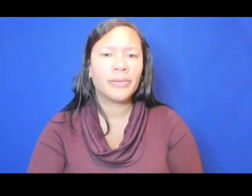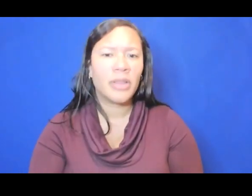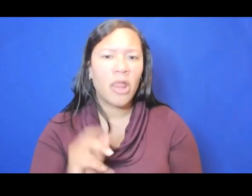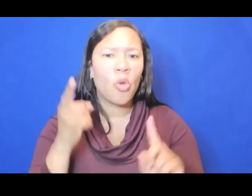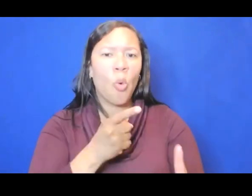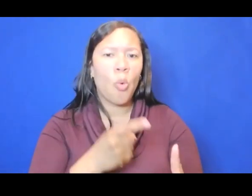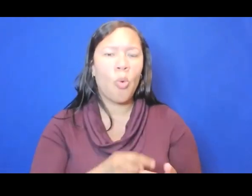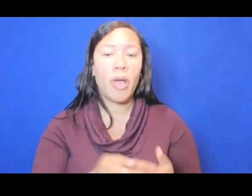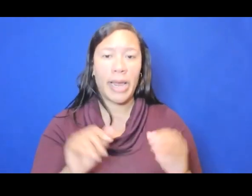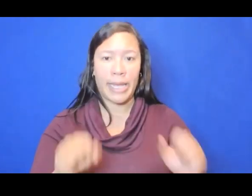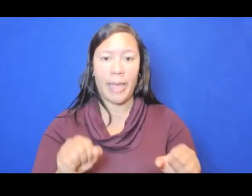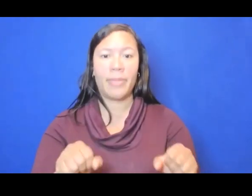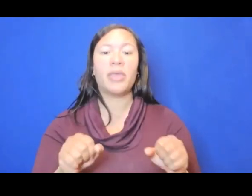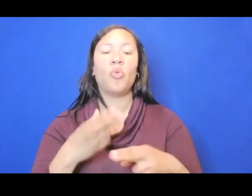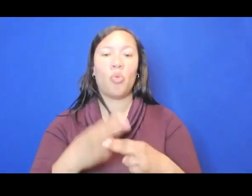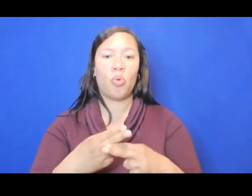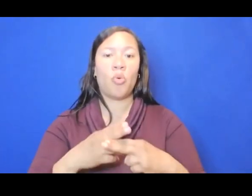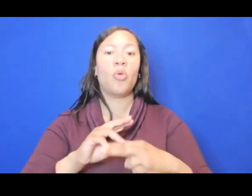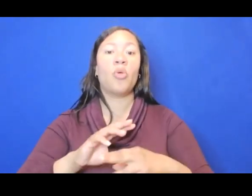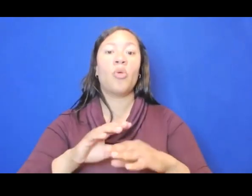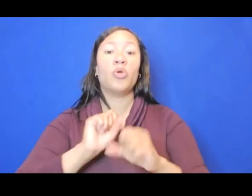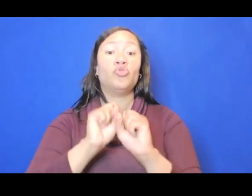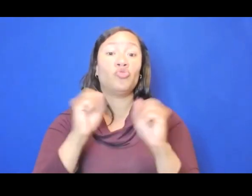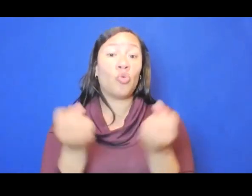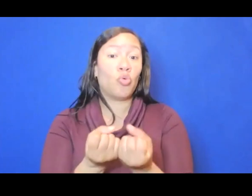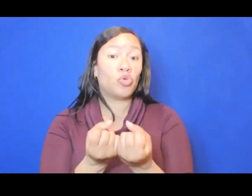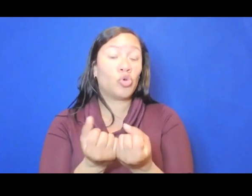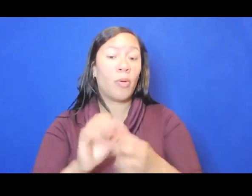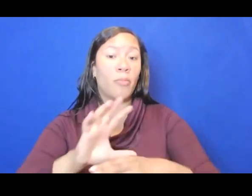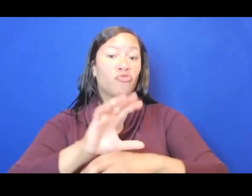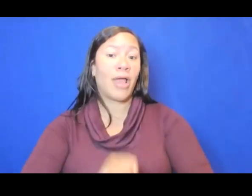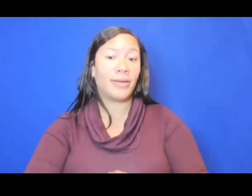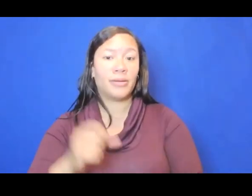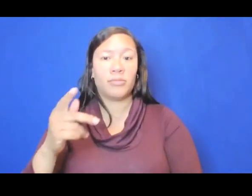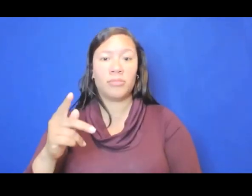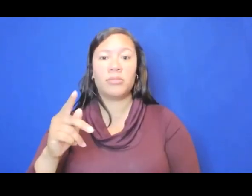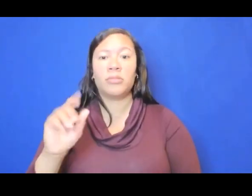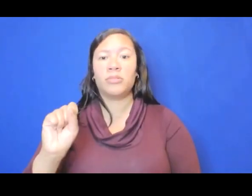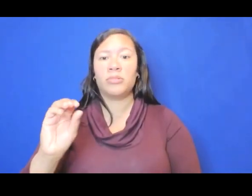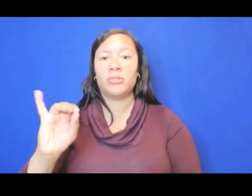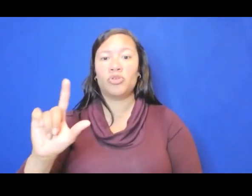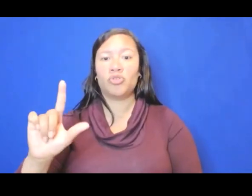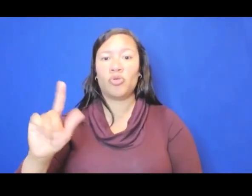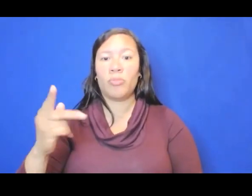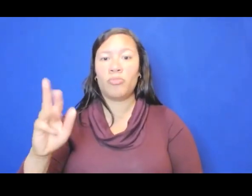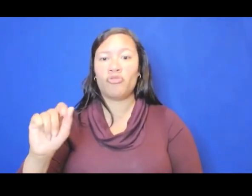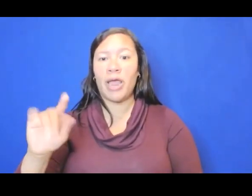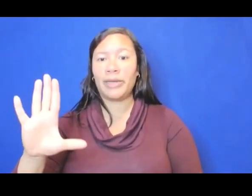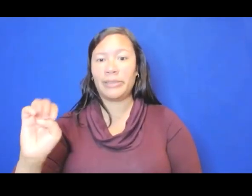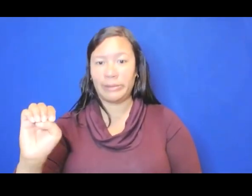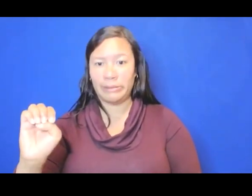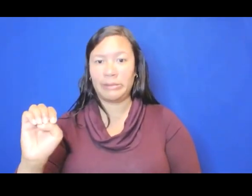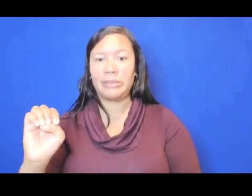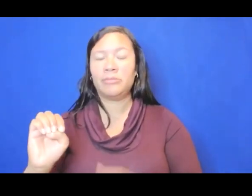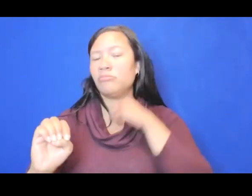something called social practice, which is a kind of live happening. There's various traditions of social practice, things like